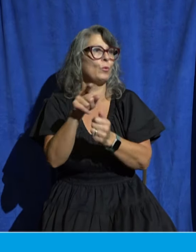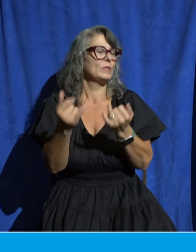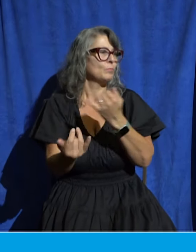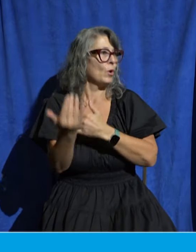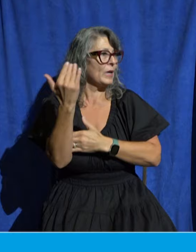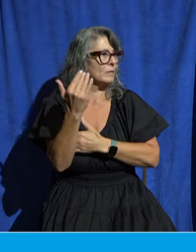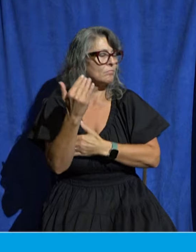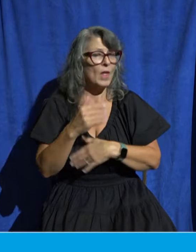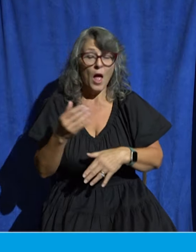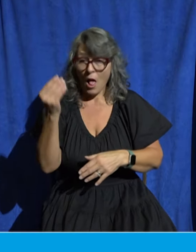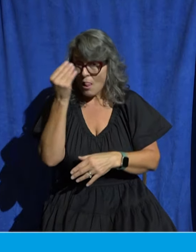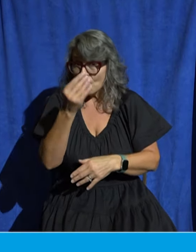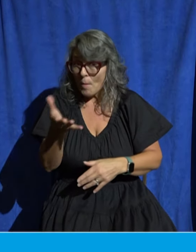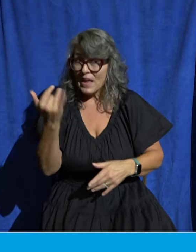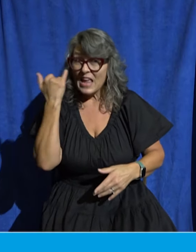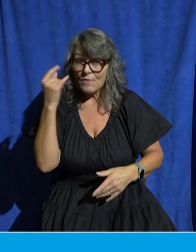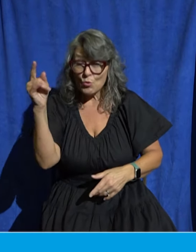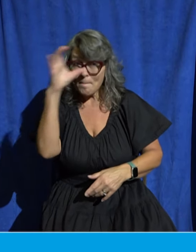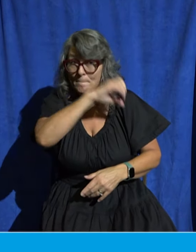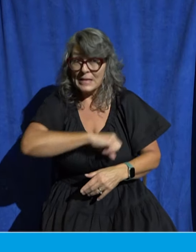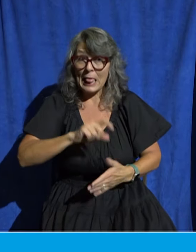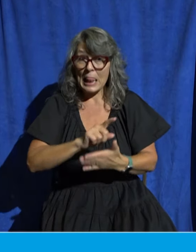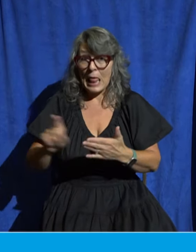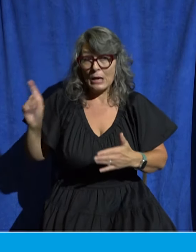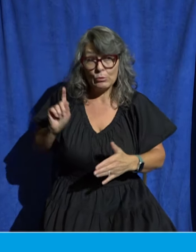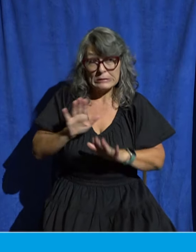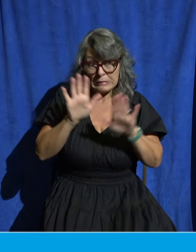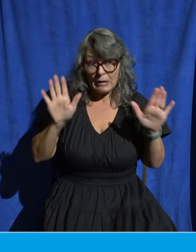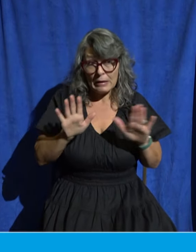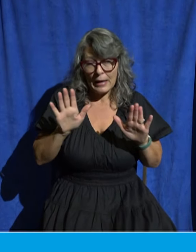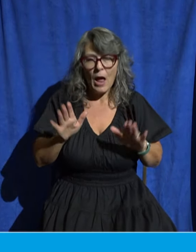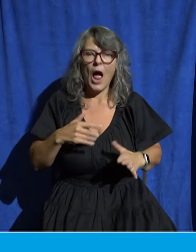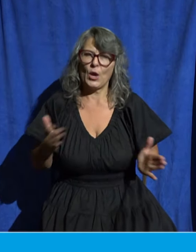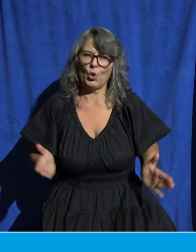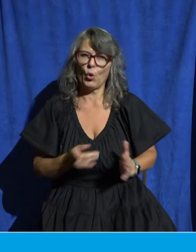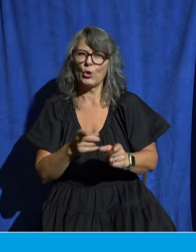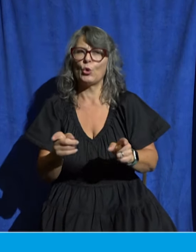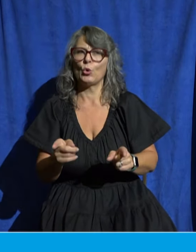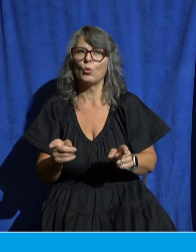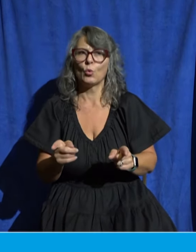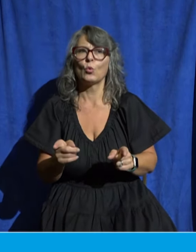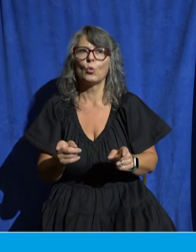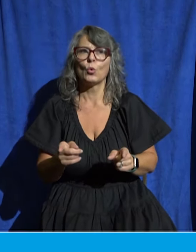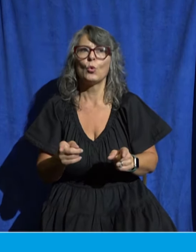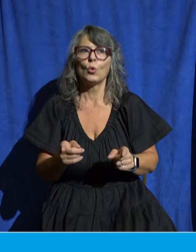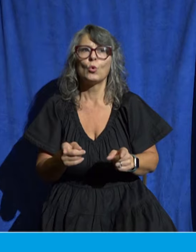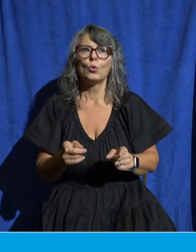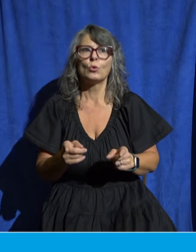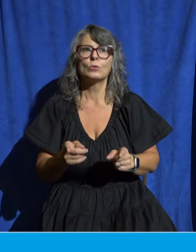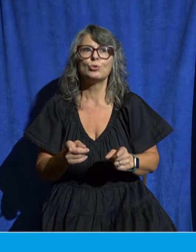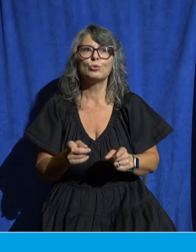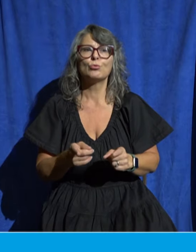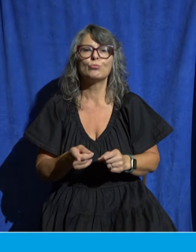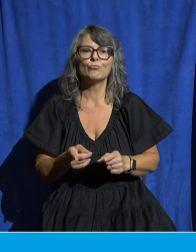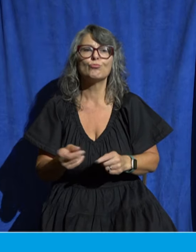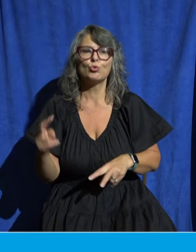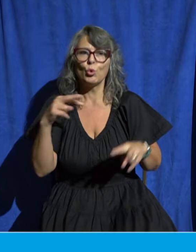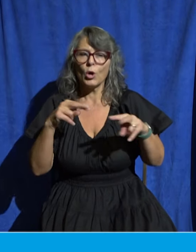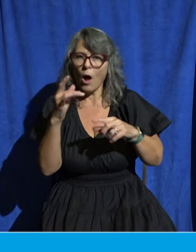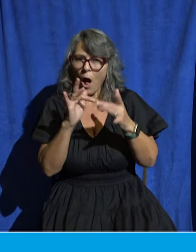I really want to encourage you to go back and listen to David's message. We shared last week, we had a plan, and we completely pivoted as